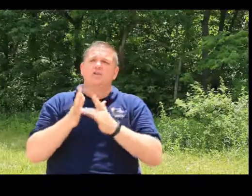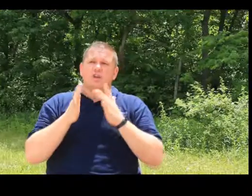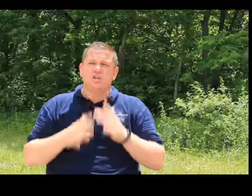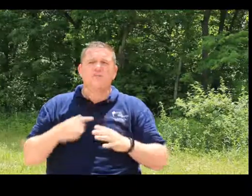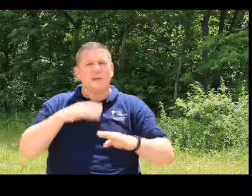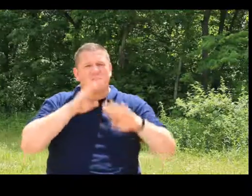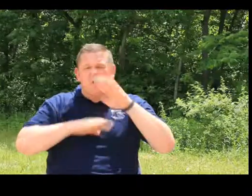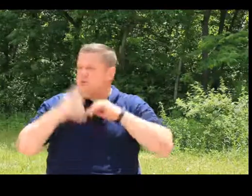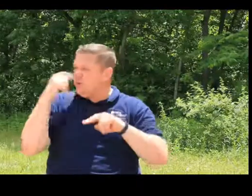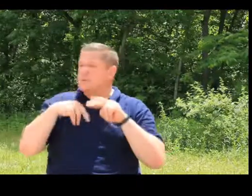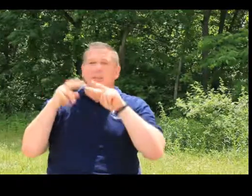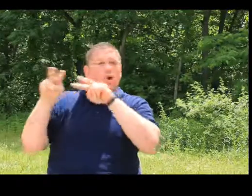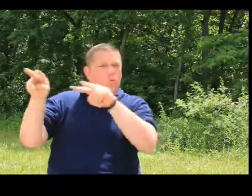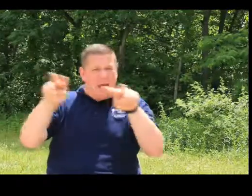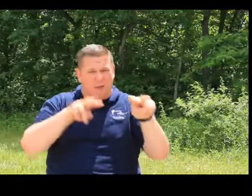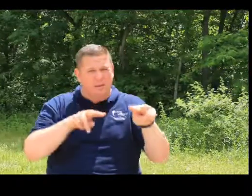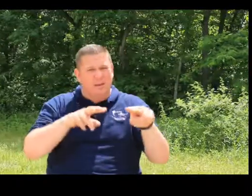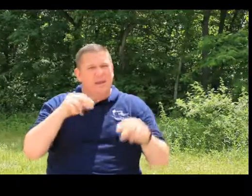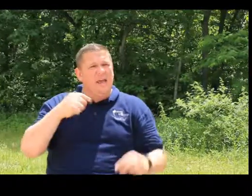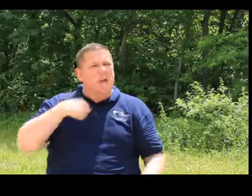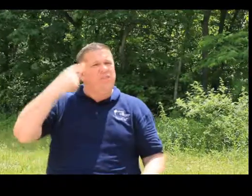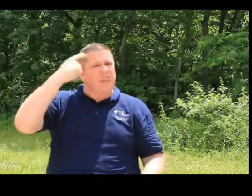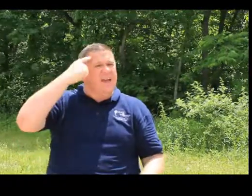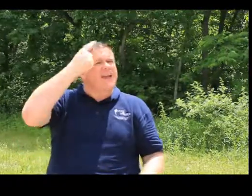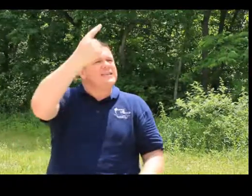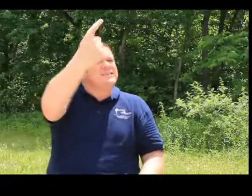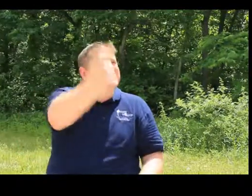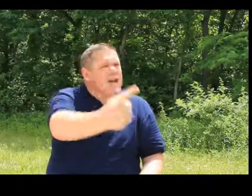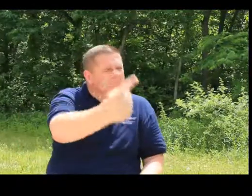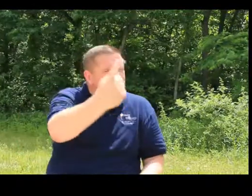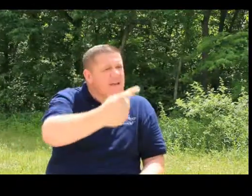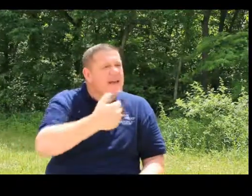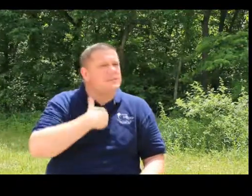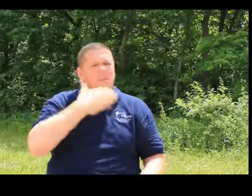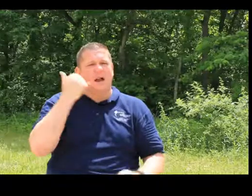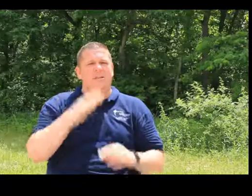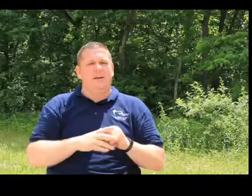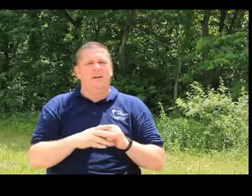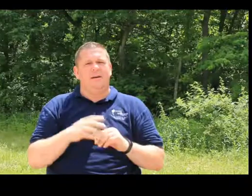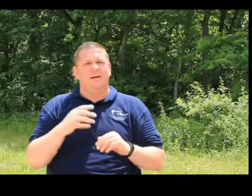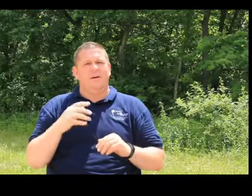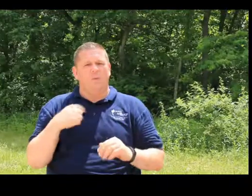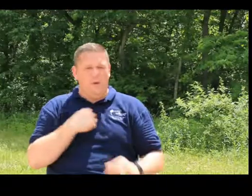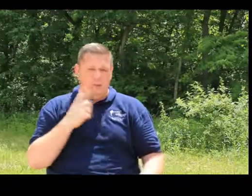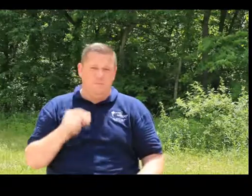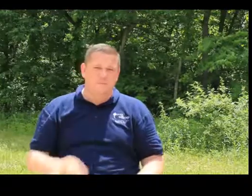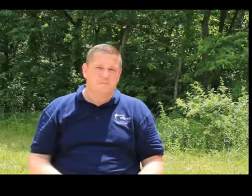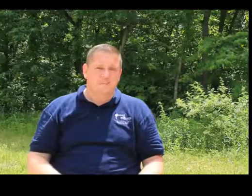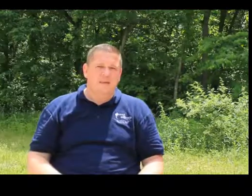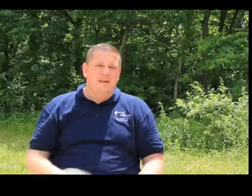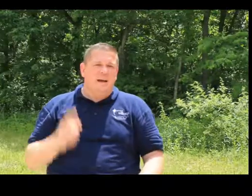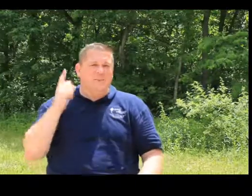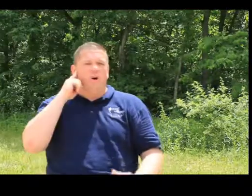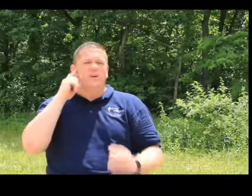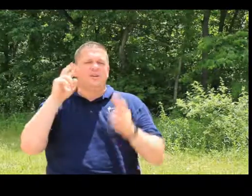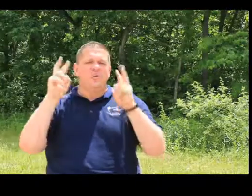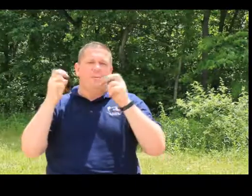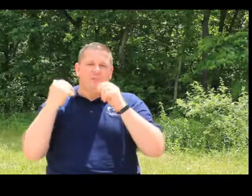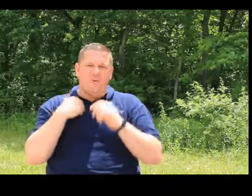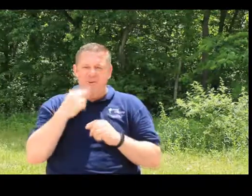Christians, we get frustrated because we look around and we think somebody has it better than we do. I've heard this quote before and